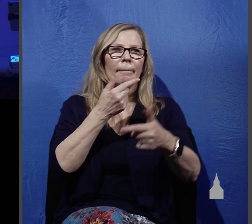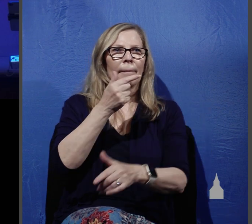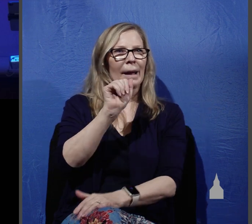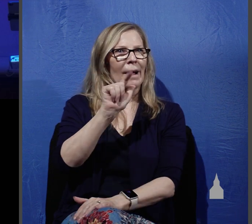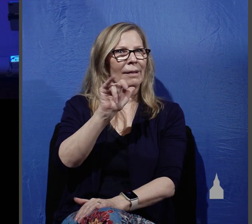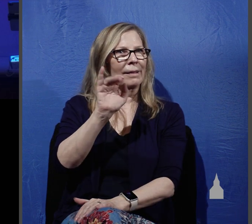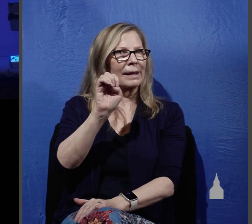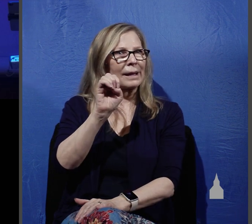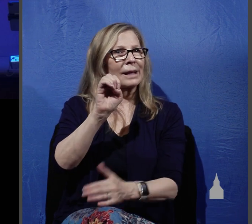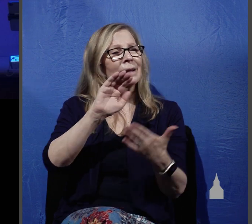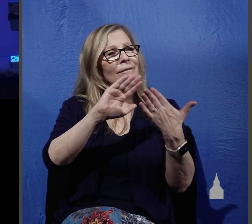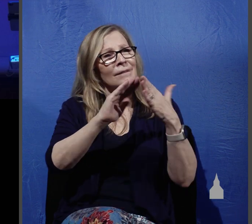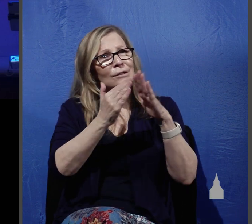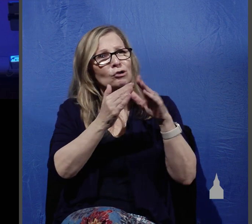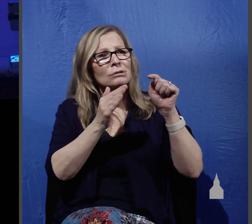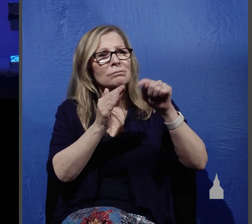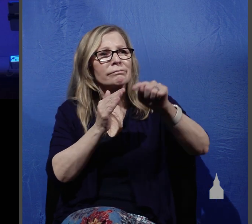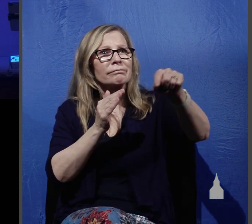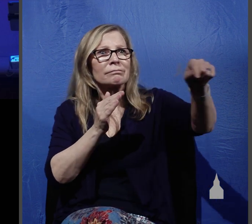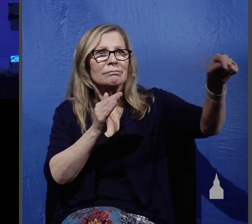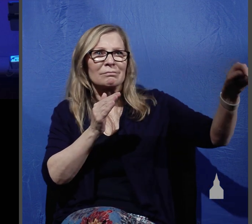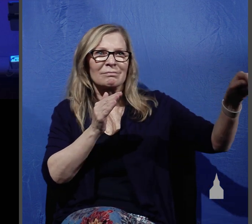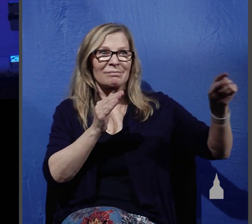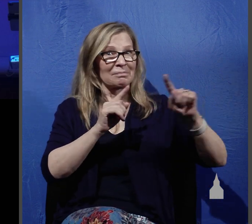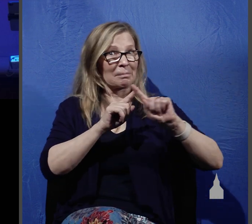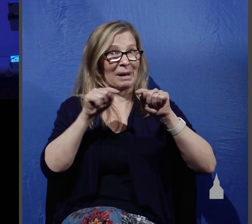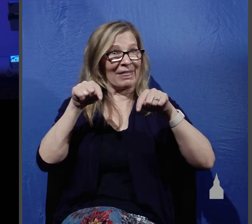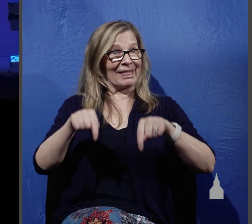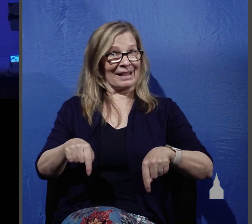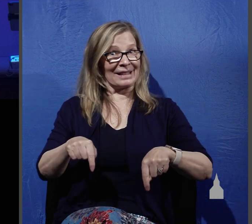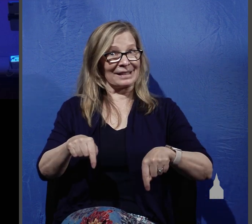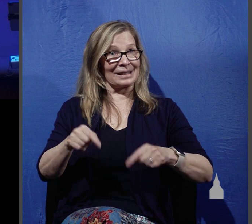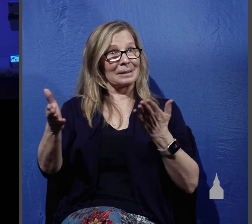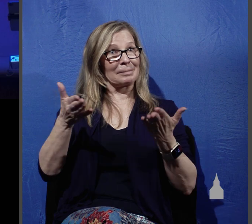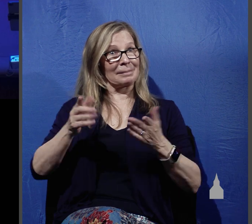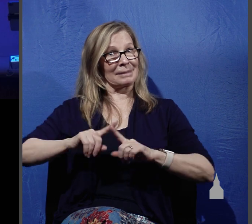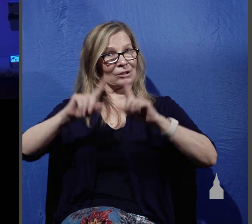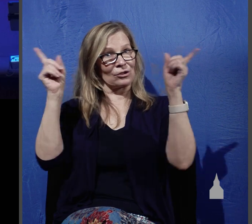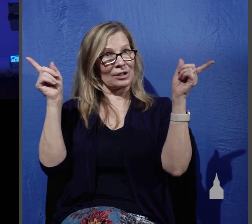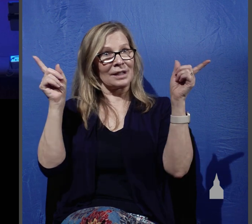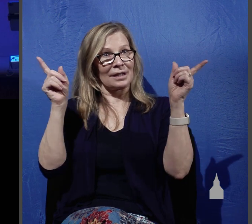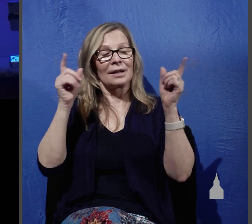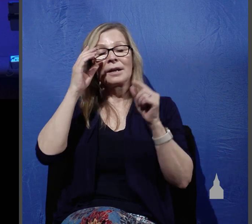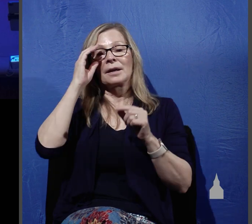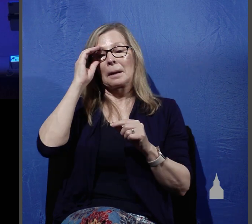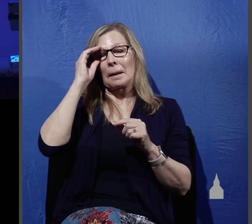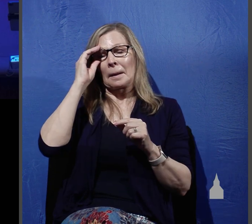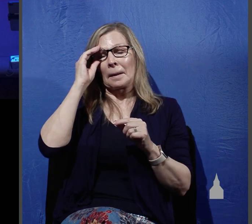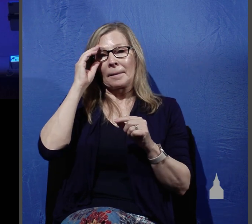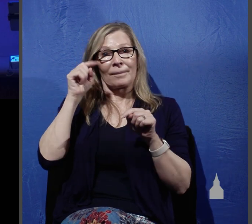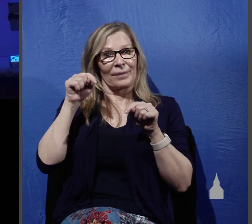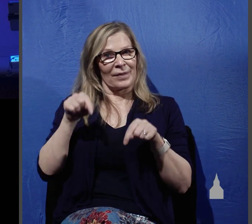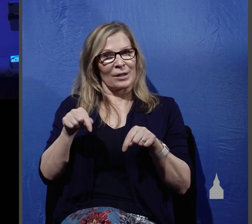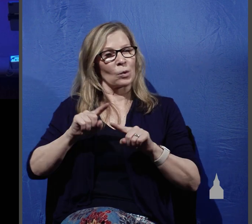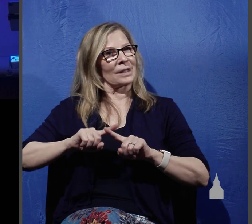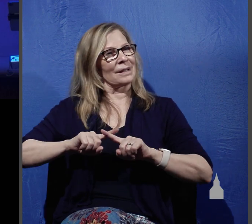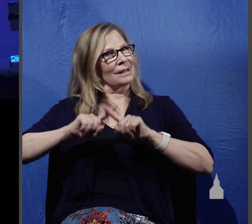villages, to the towns of that region. But this ministry is different because this is a different mission which